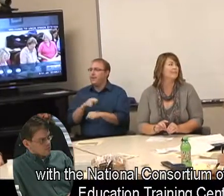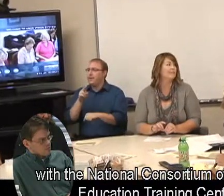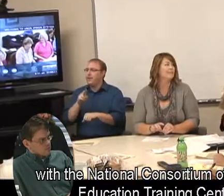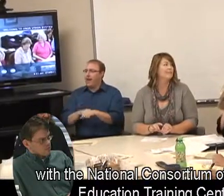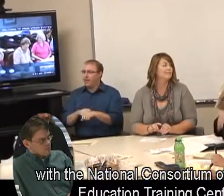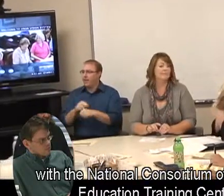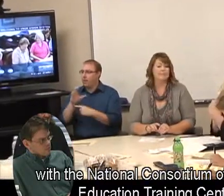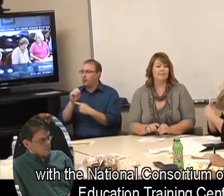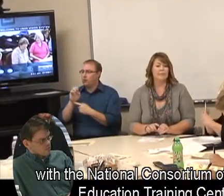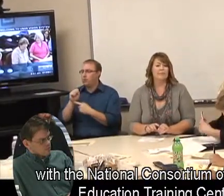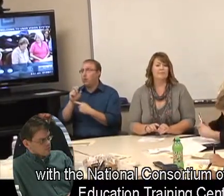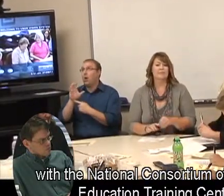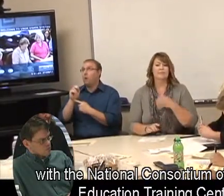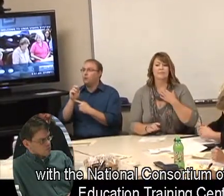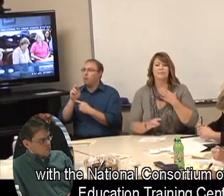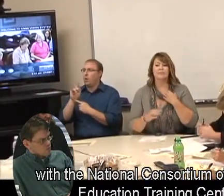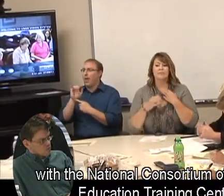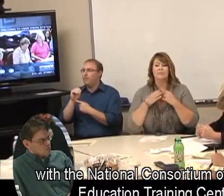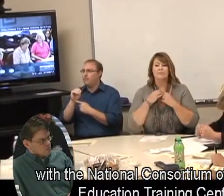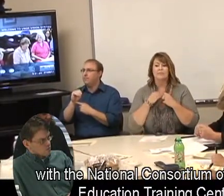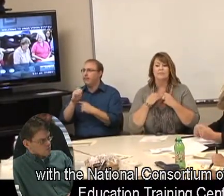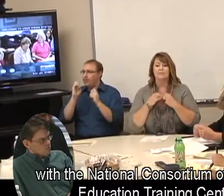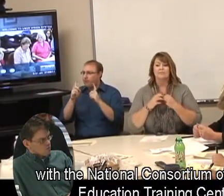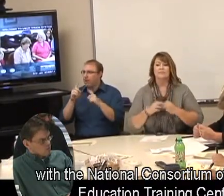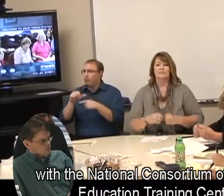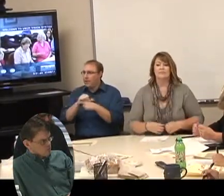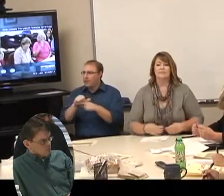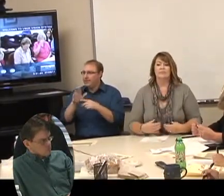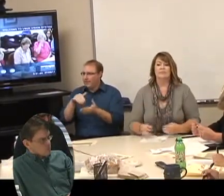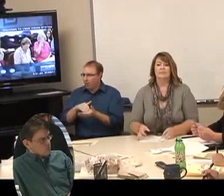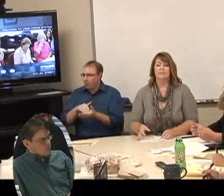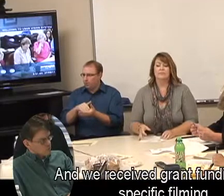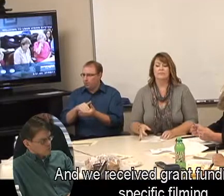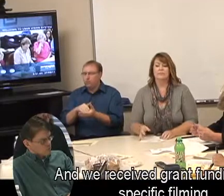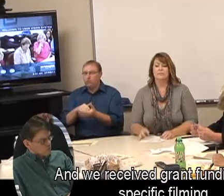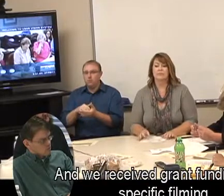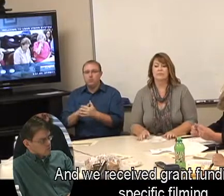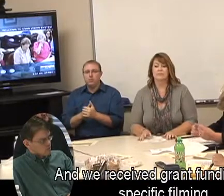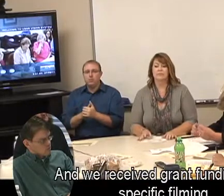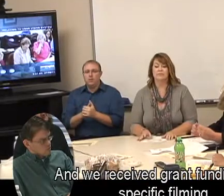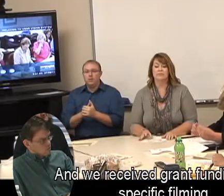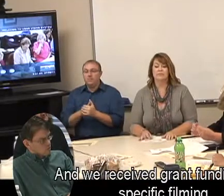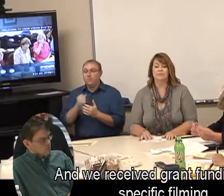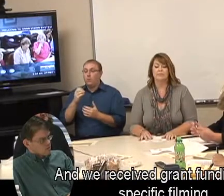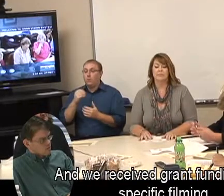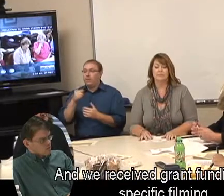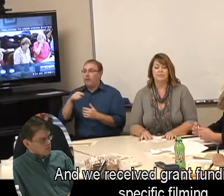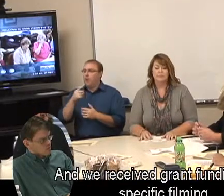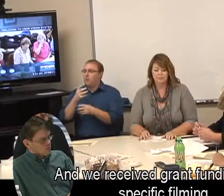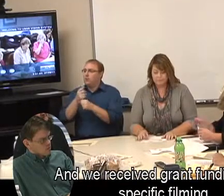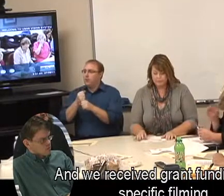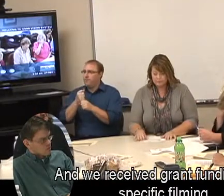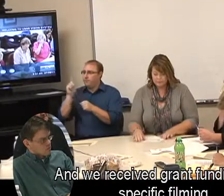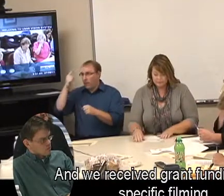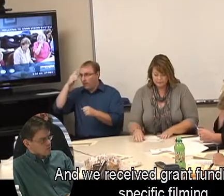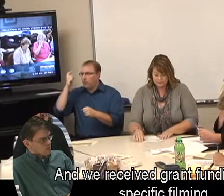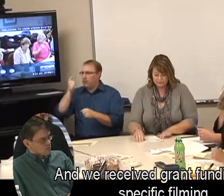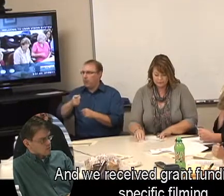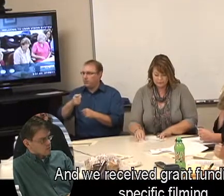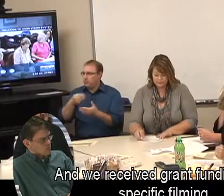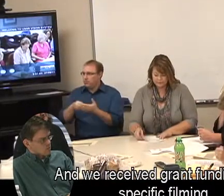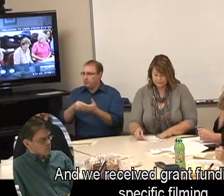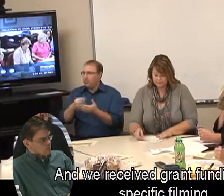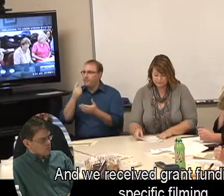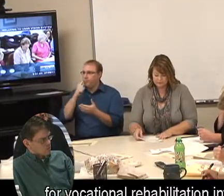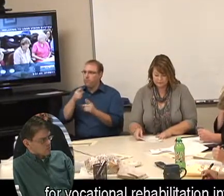Consortium of Interpreter Education Training Center, and they've received grant funding to do specific